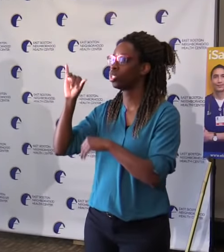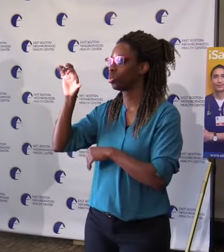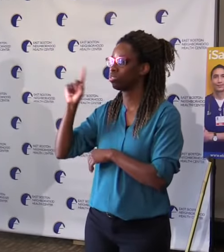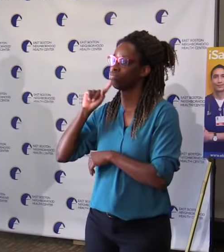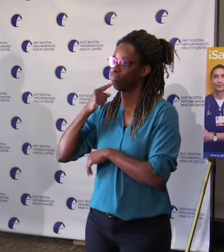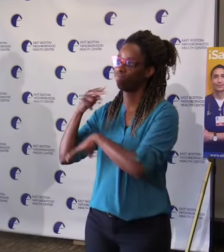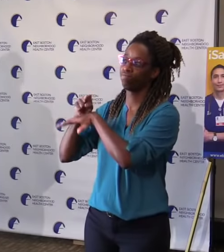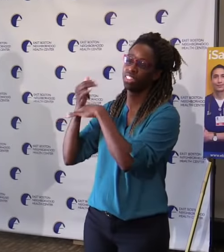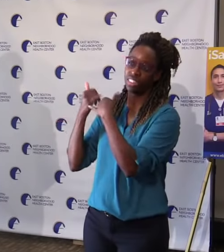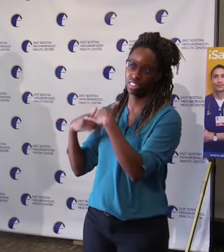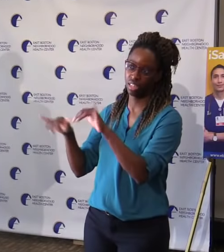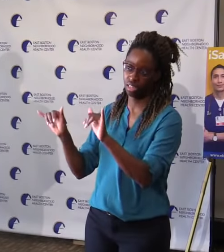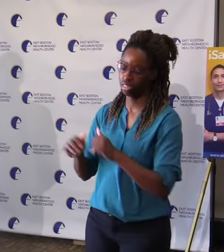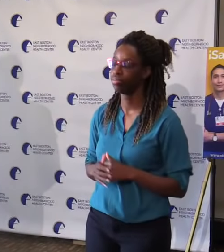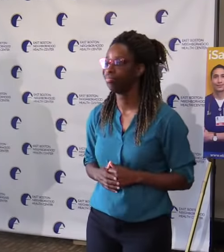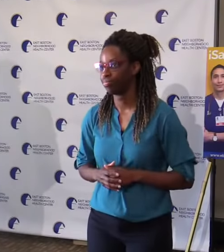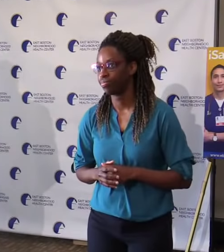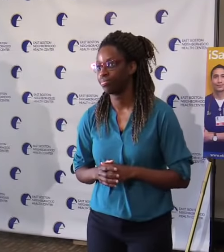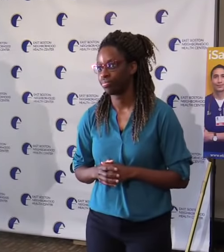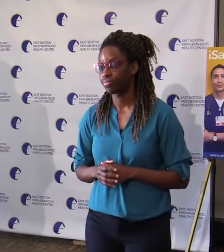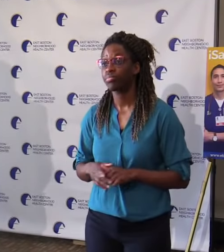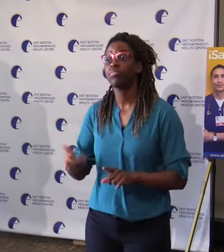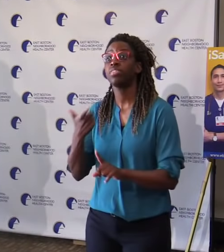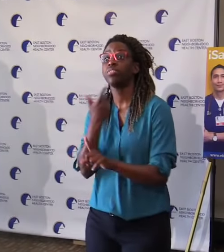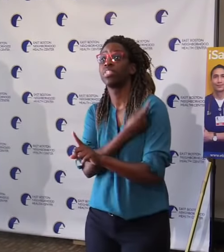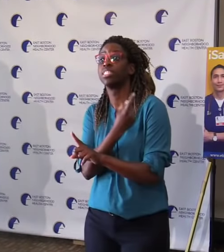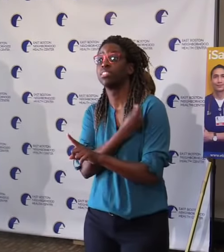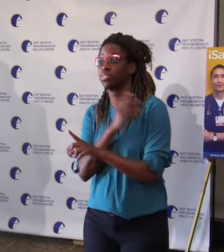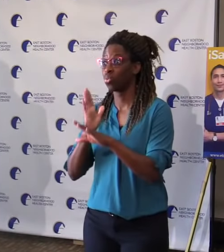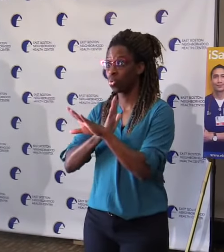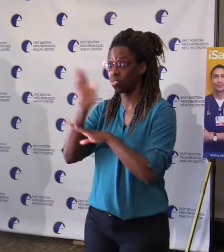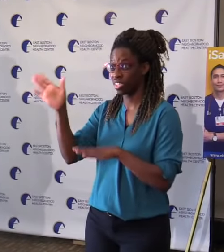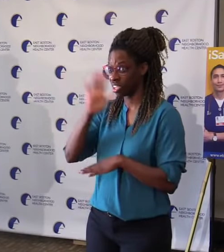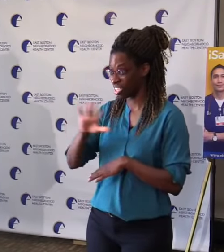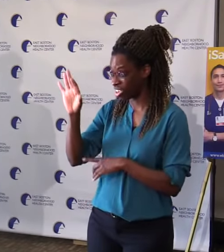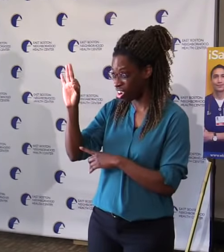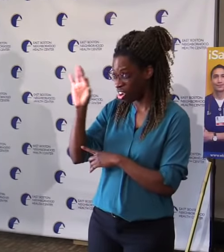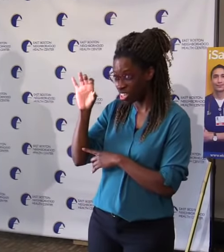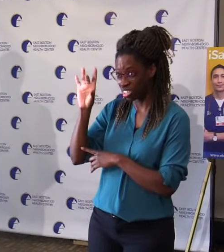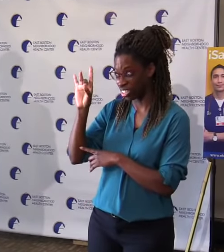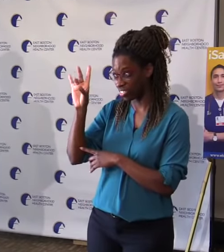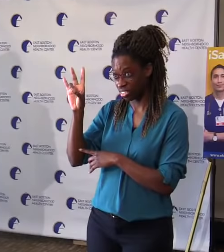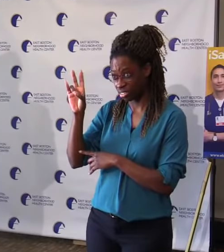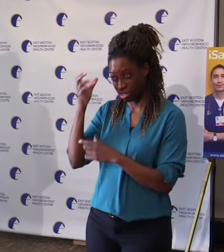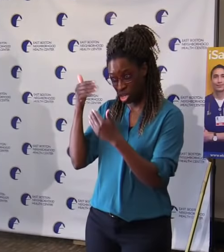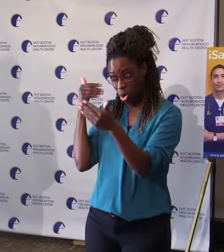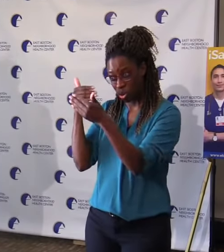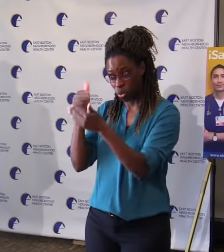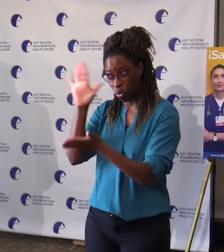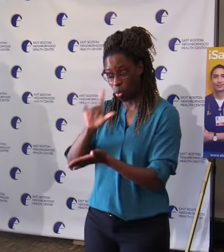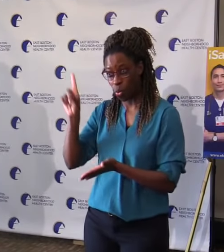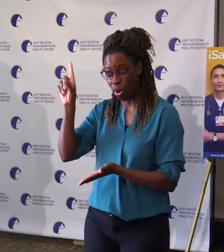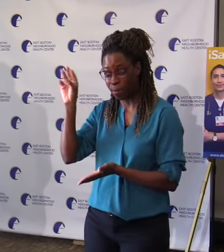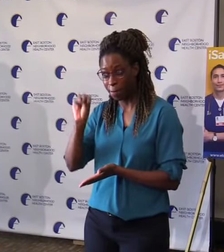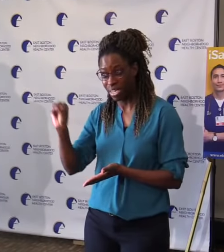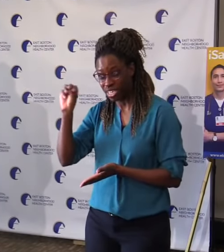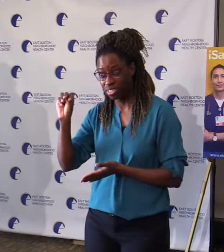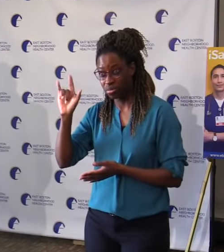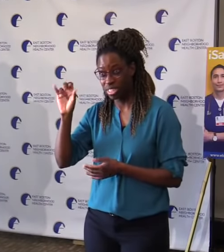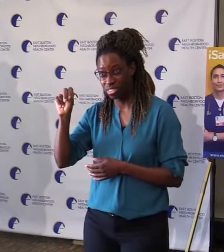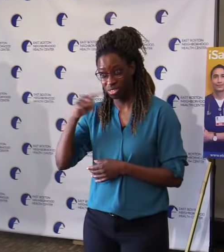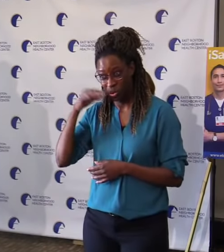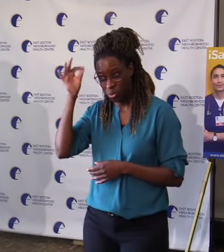987,000 doses of vaccine have been administered, and we're on track to reach 1 million doses within the day.